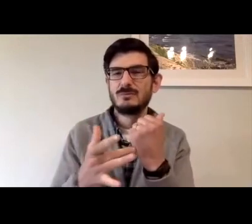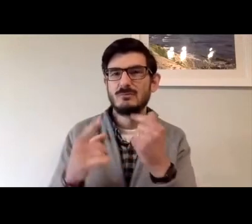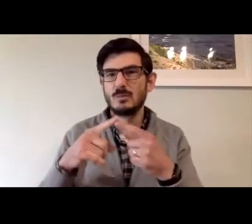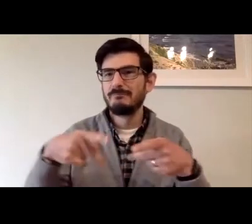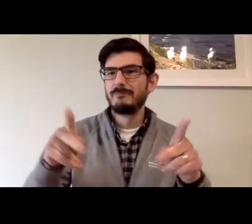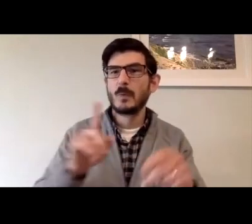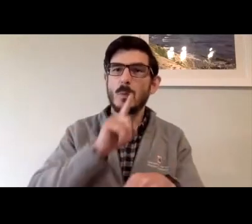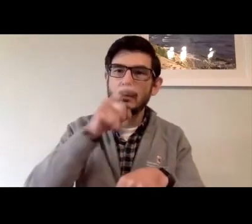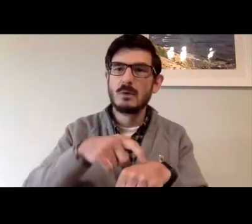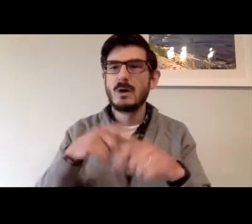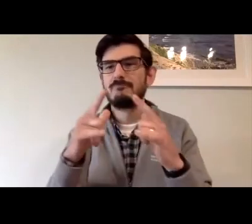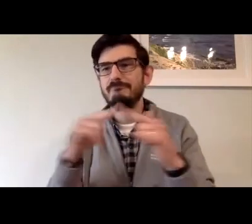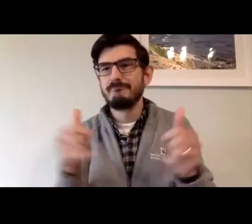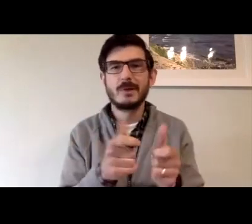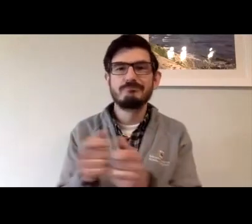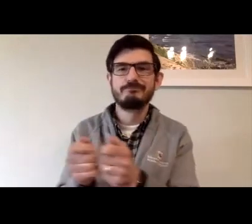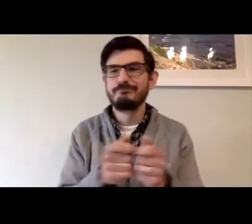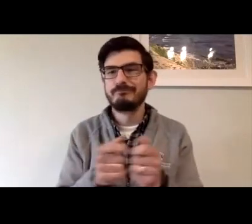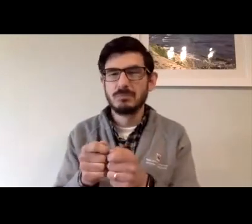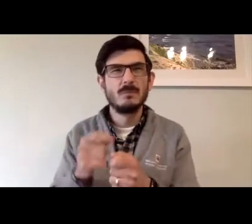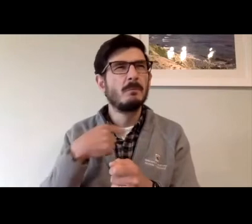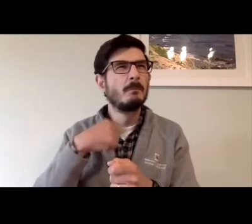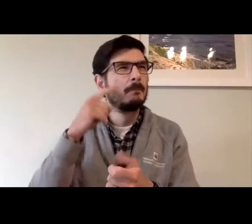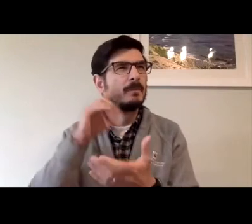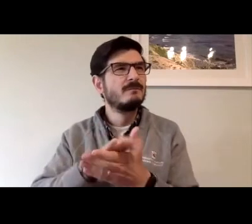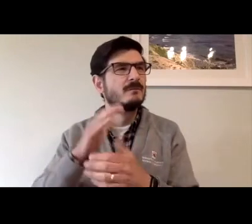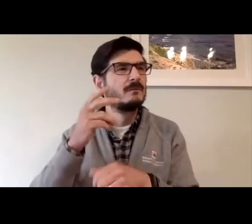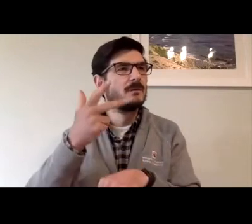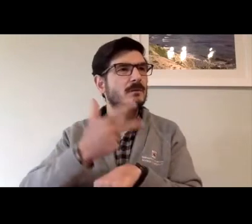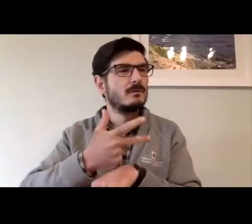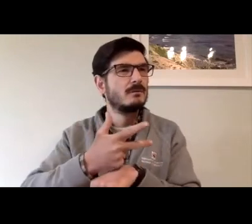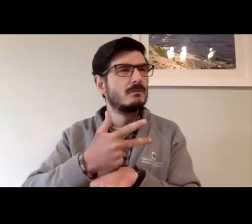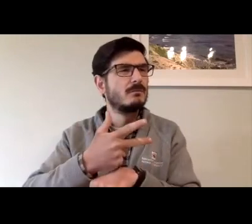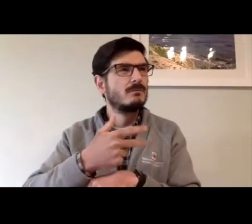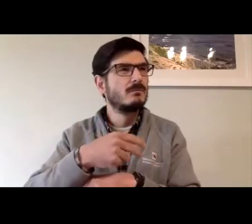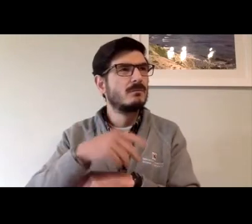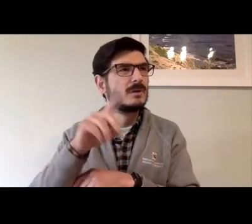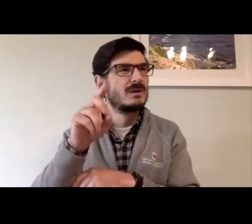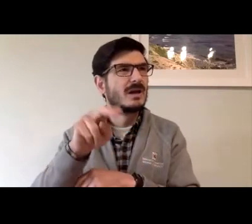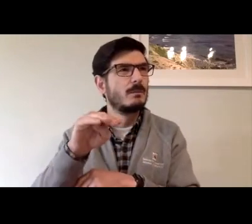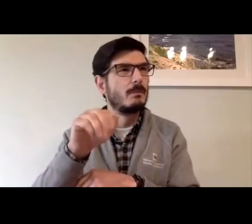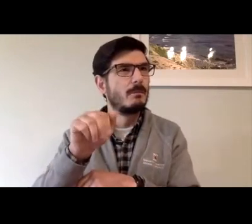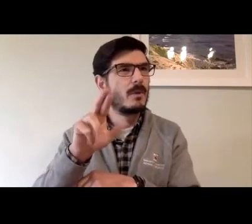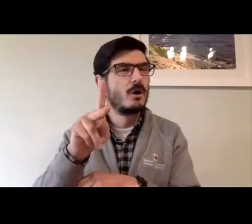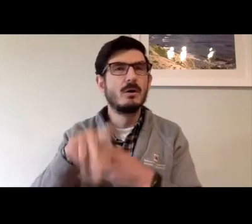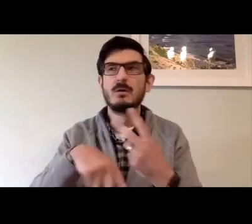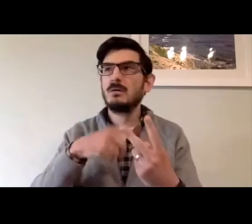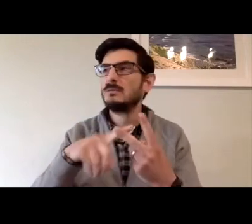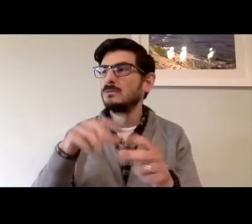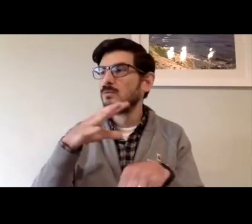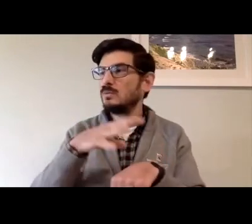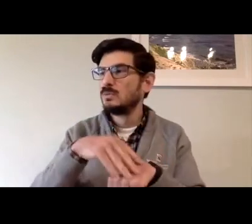actually using that technology that permitted that kind of texting.